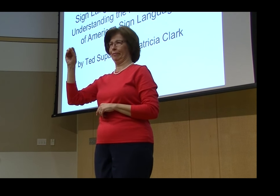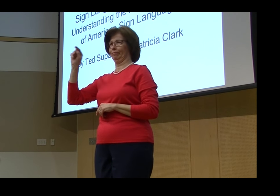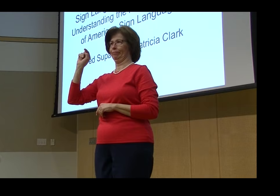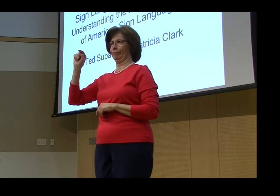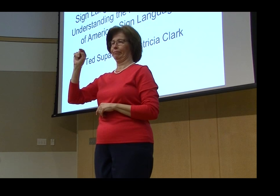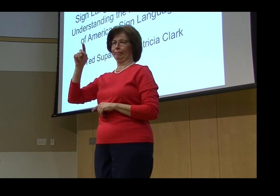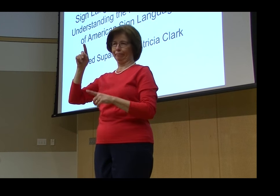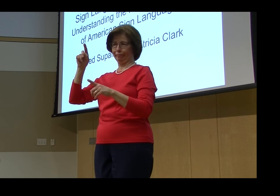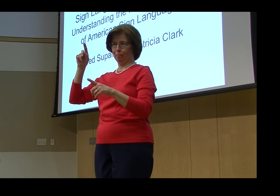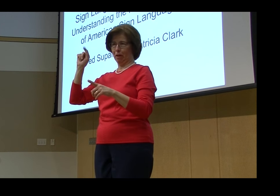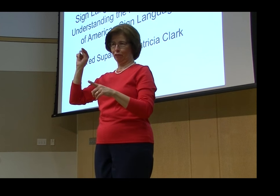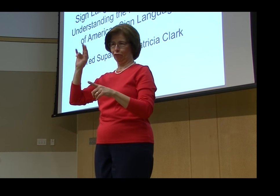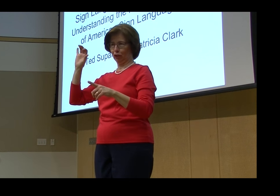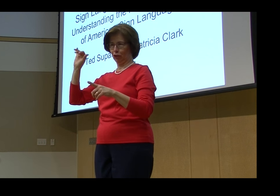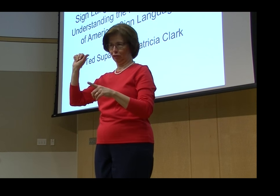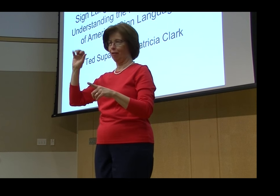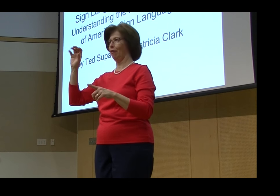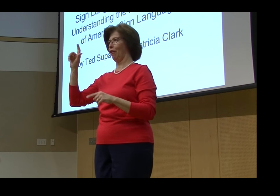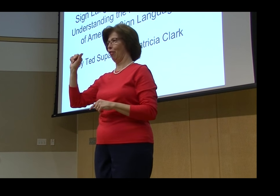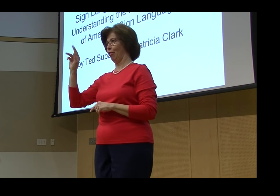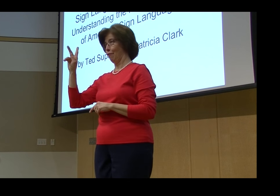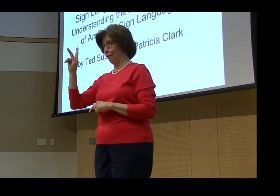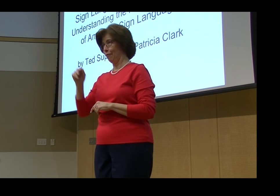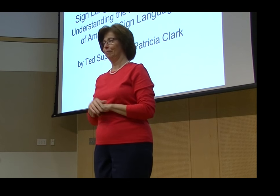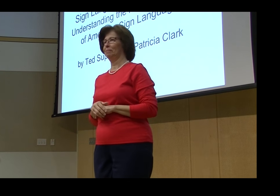and Patricia Clark.